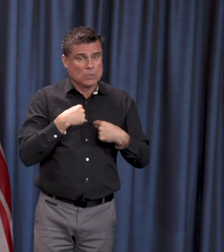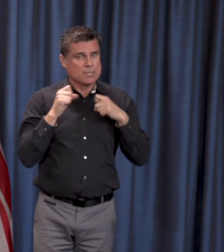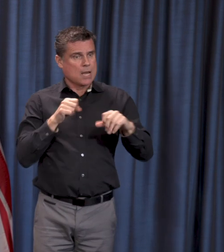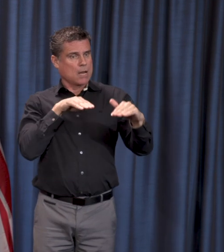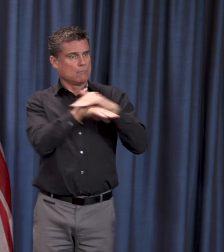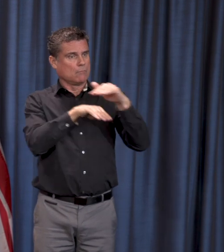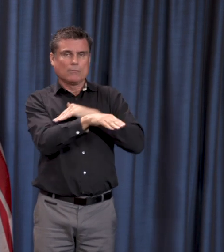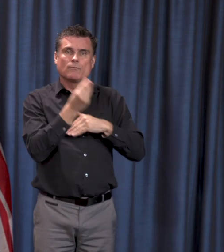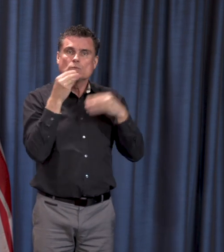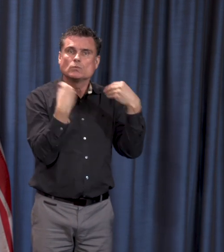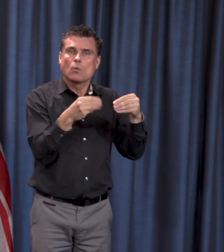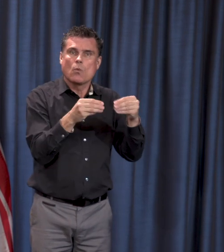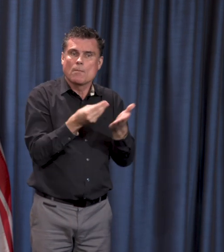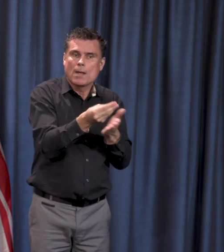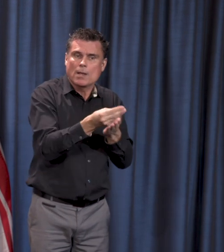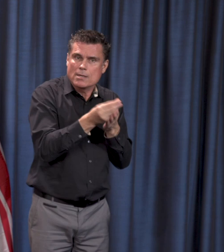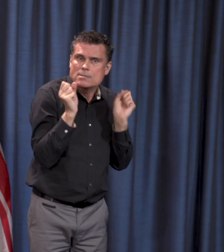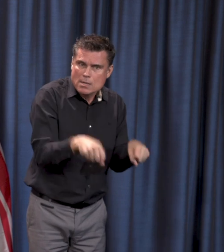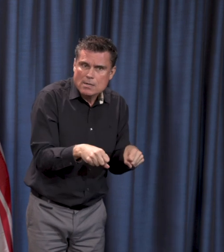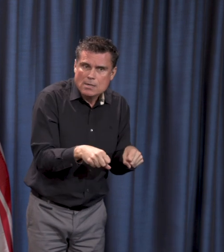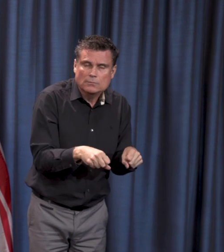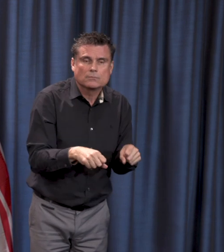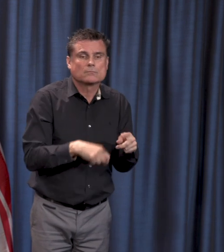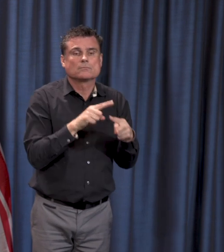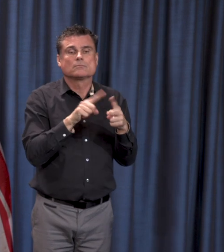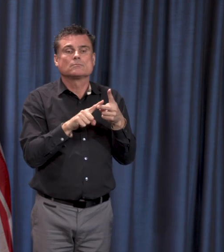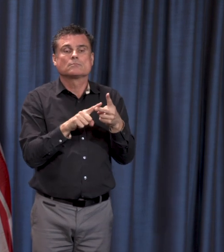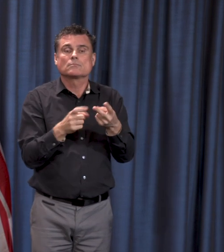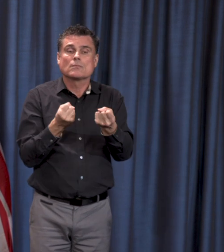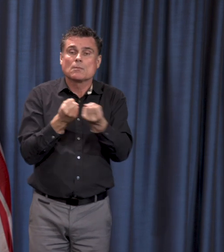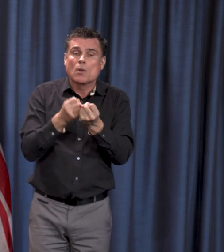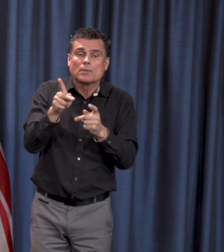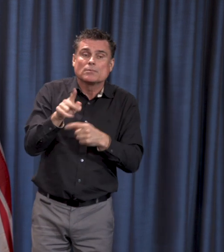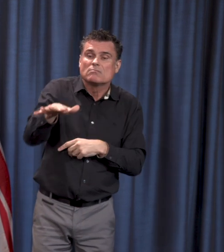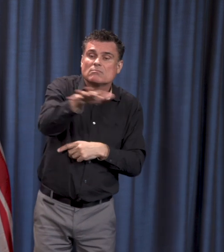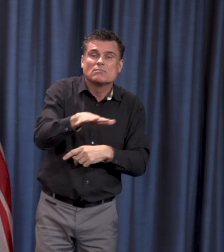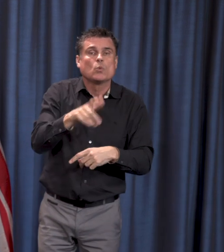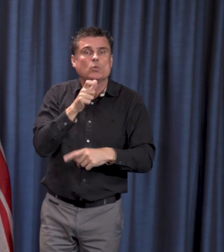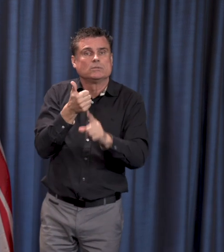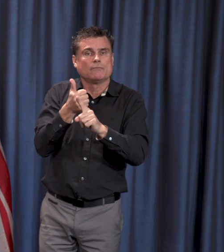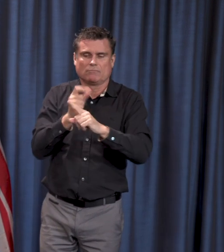it's supporting people who are in self-isolation or supporting a much more limited